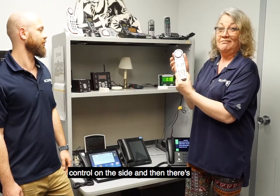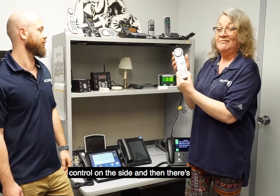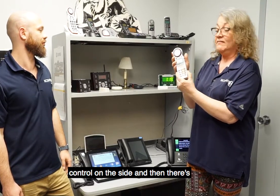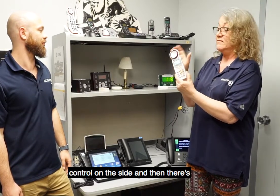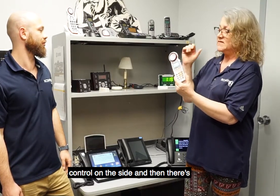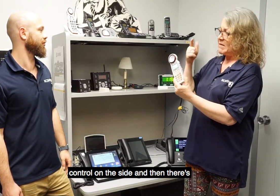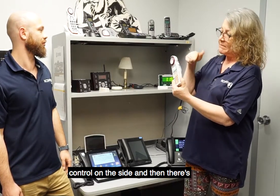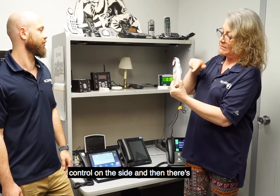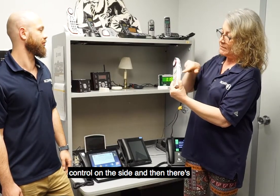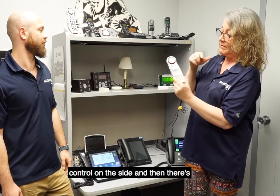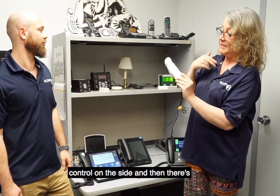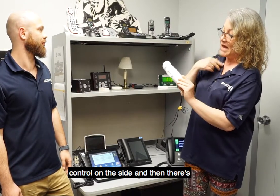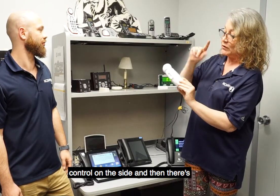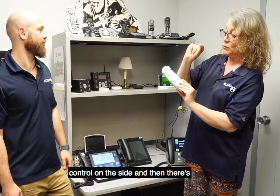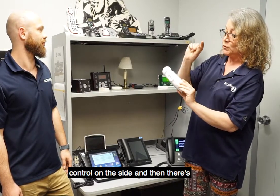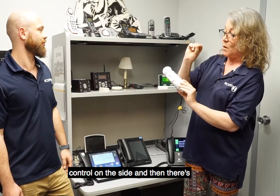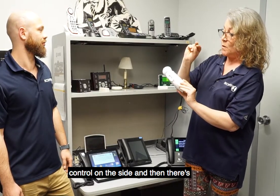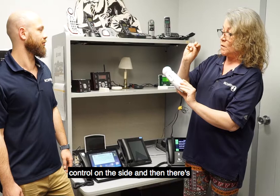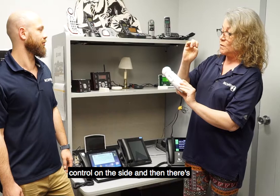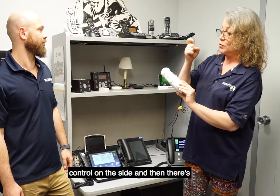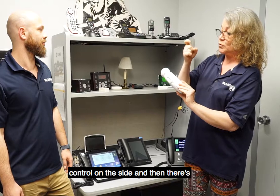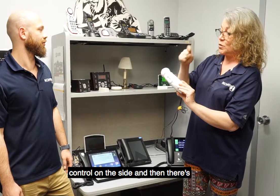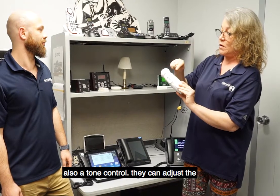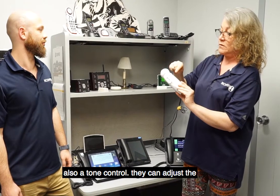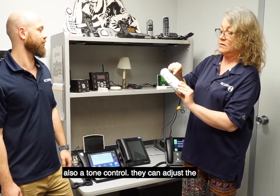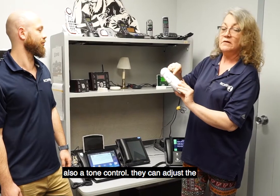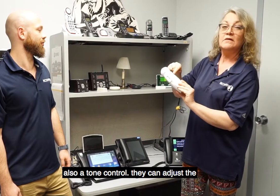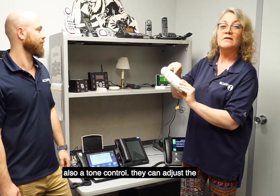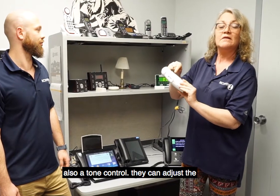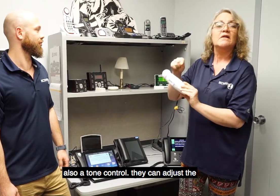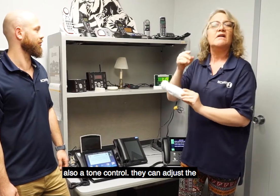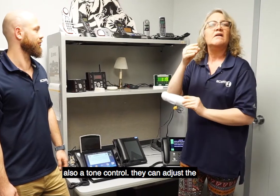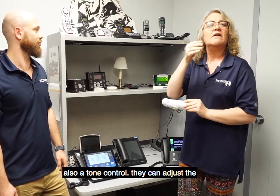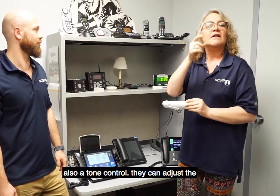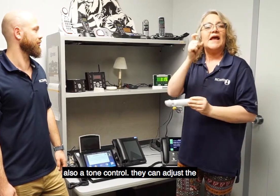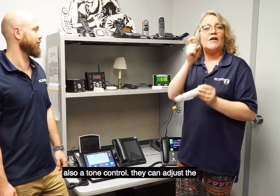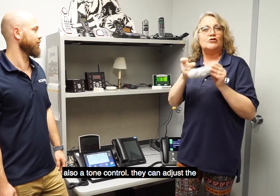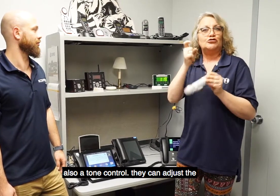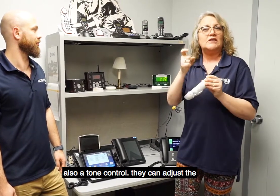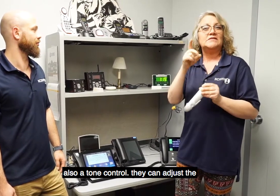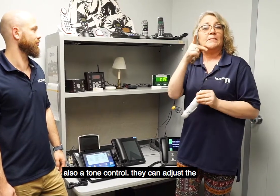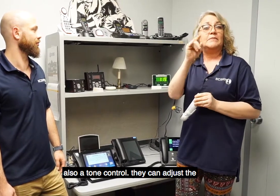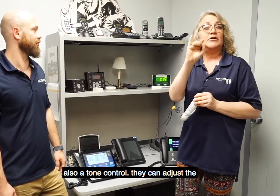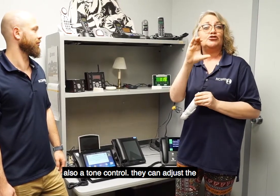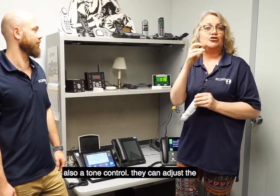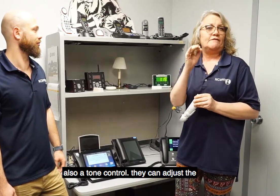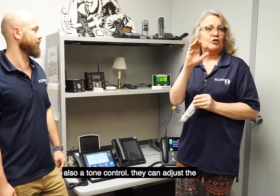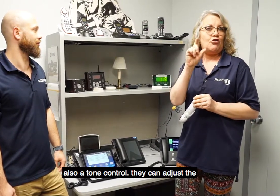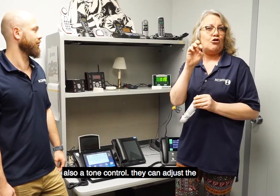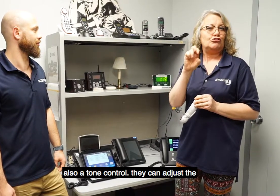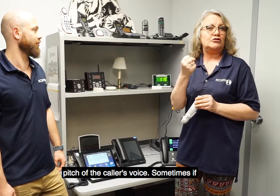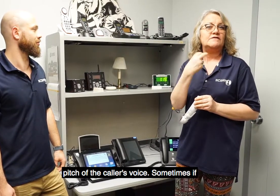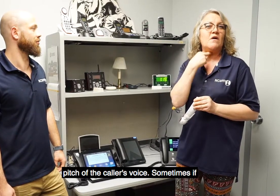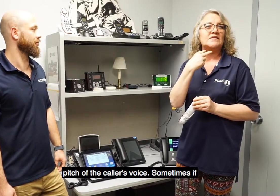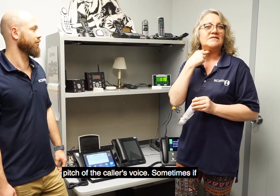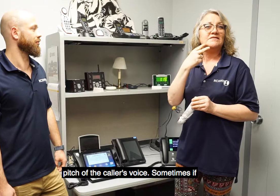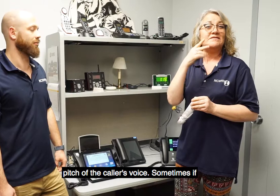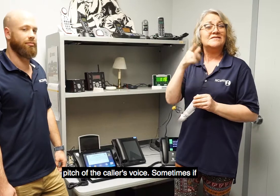and then there's also a tone control. They can adjust the pitch of the caller's